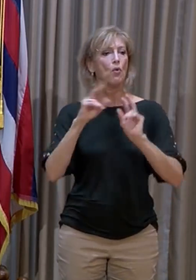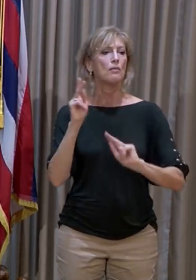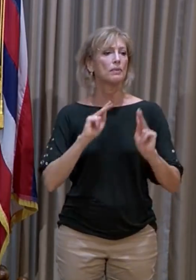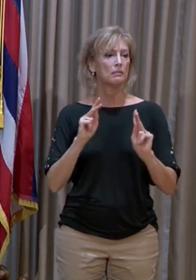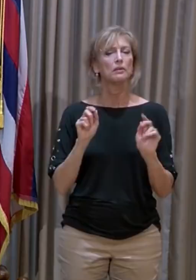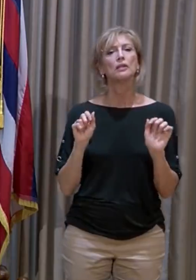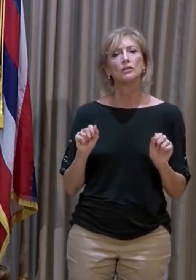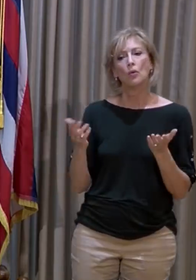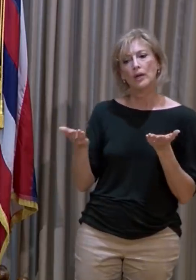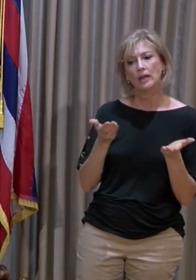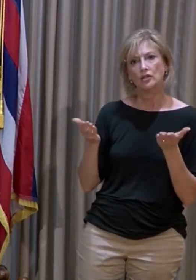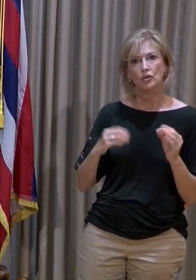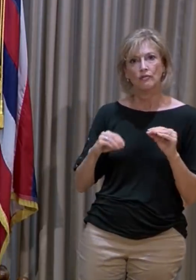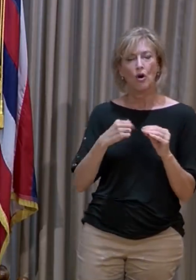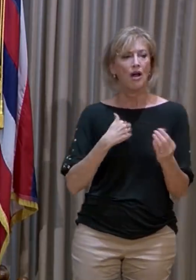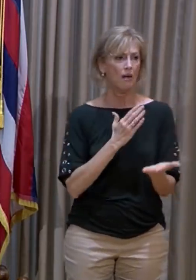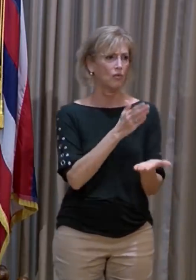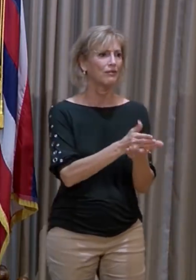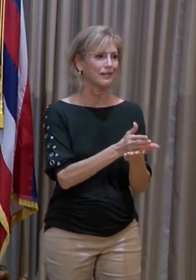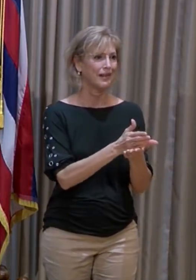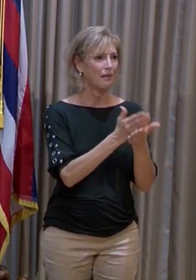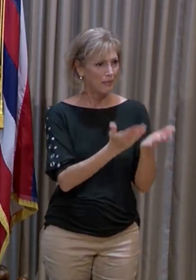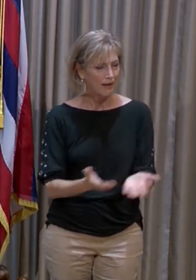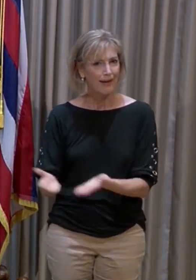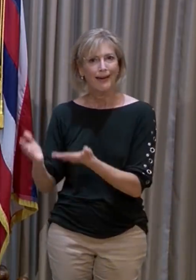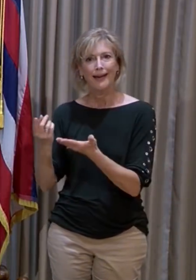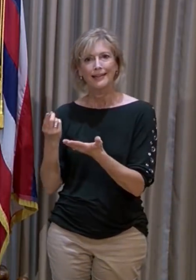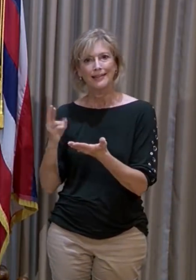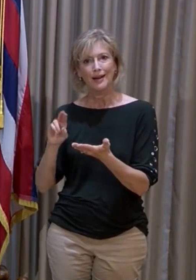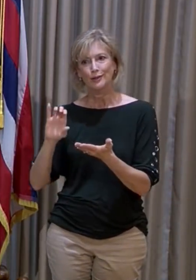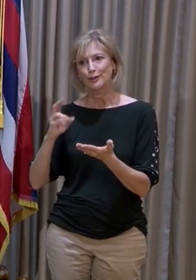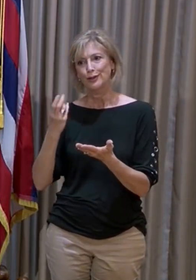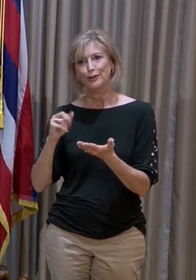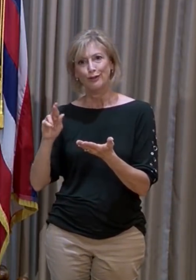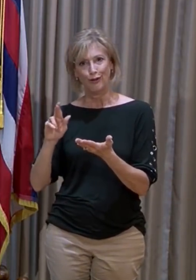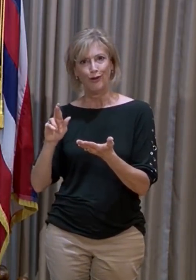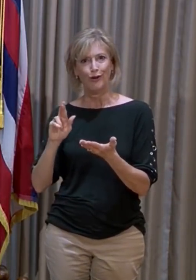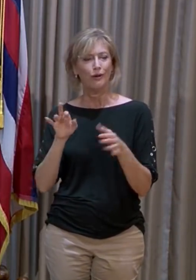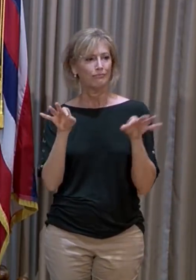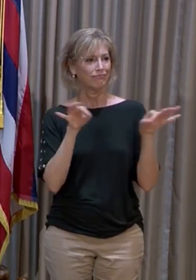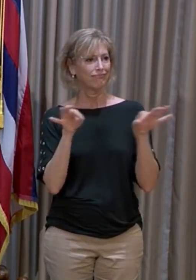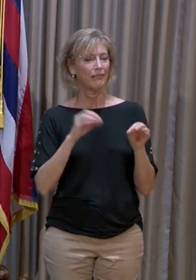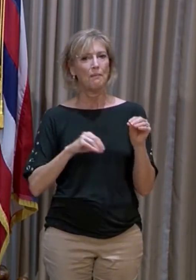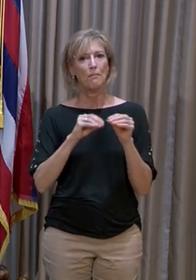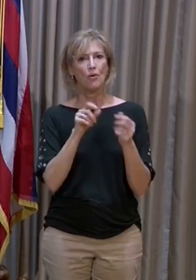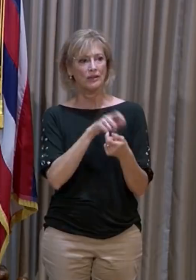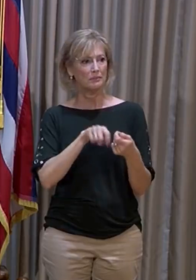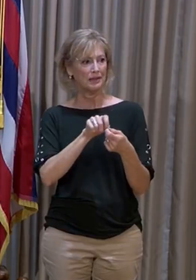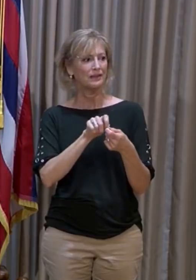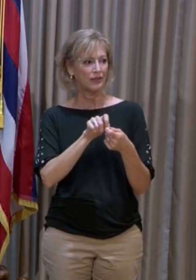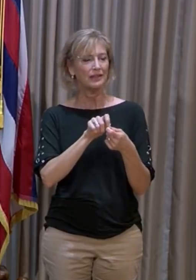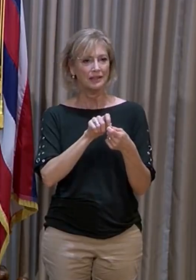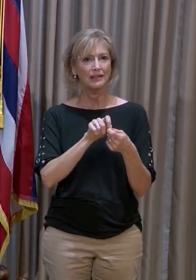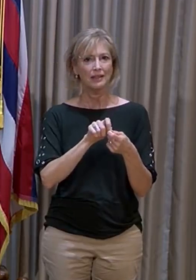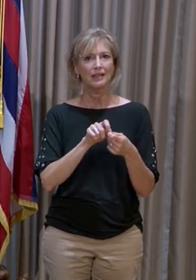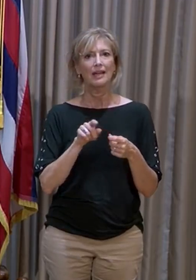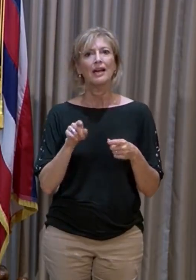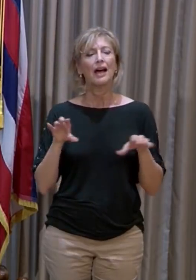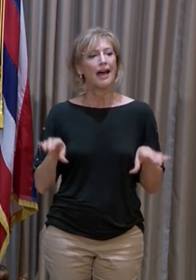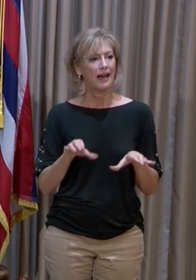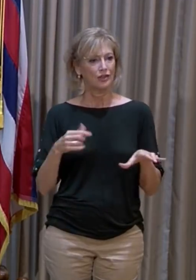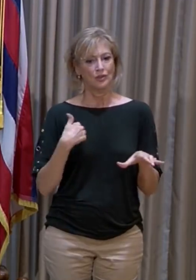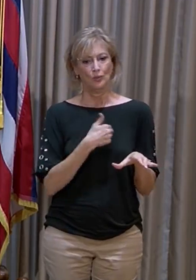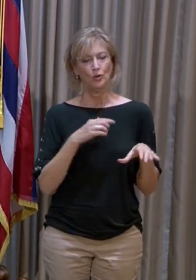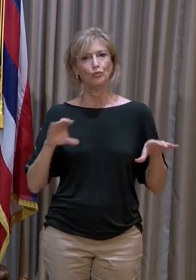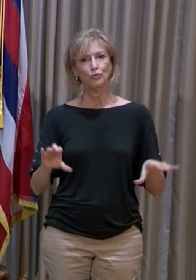serve more. And I'll stop there and let Dr. Char give you more specifics about actions that